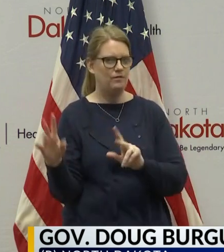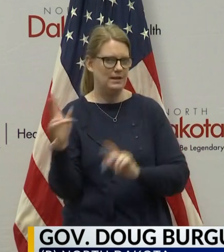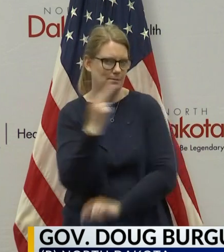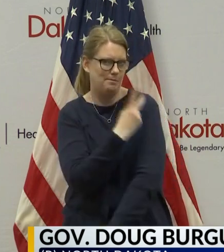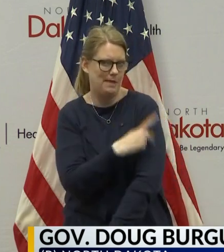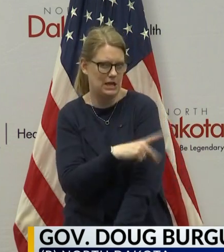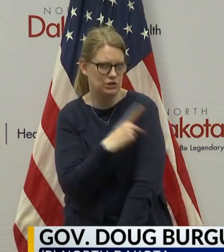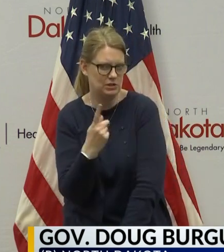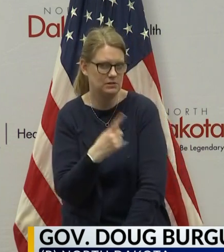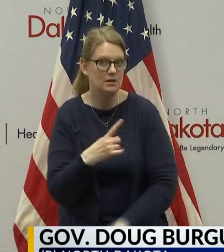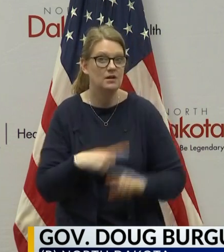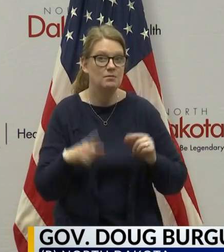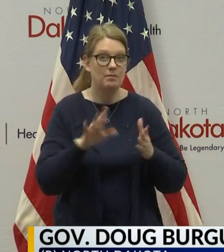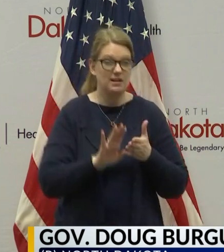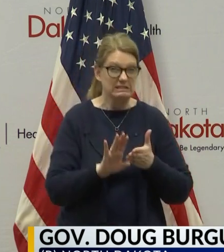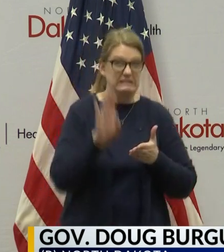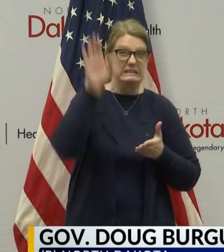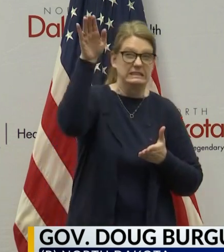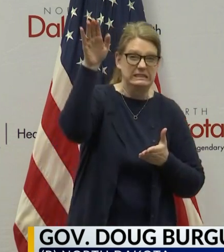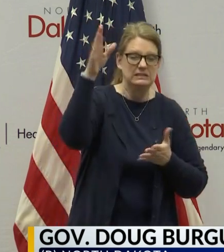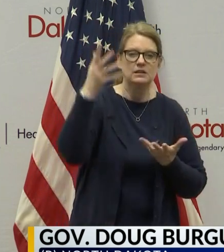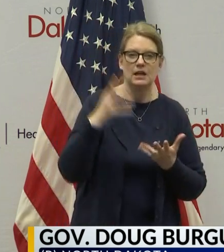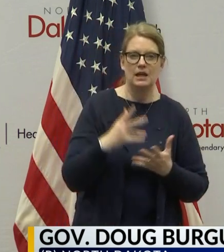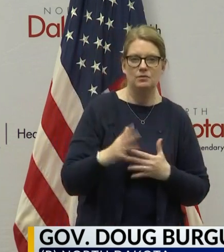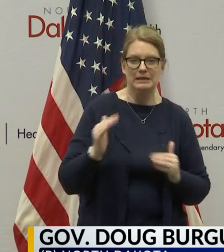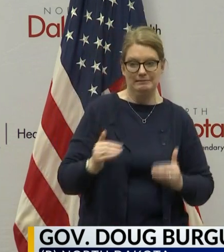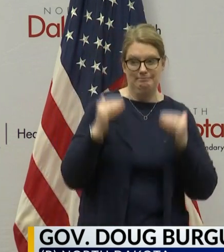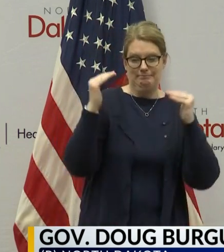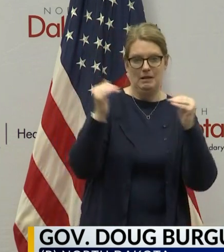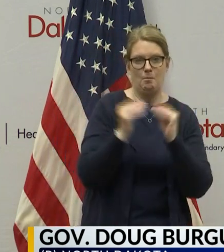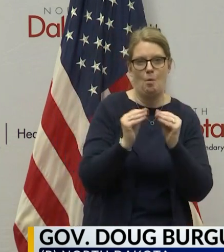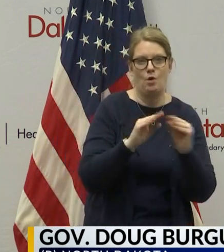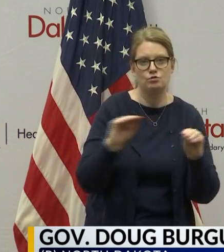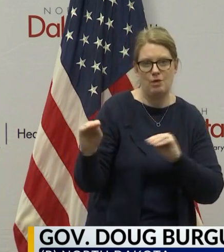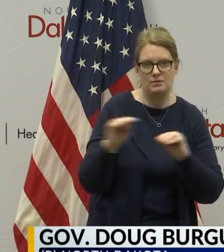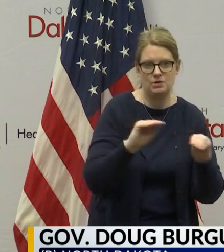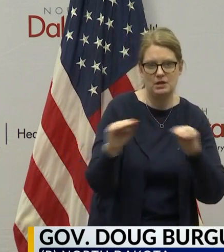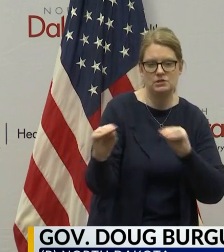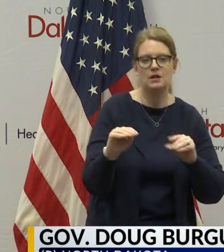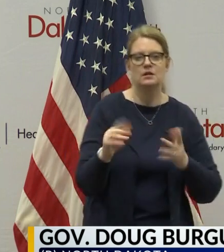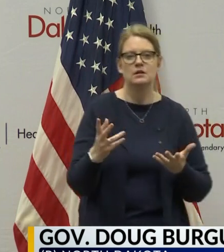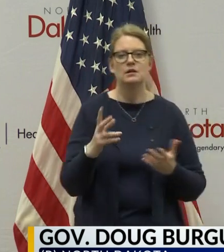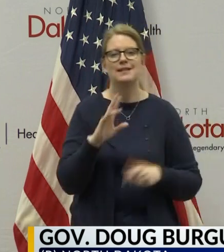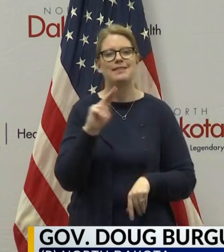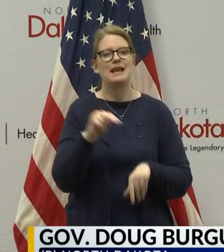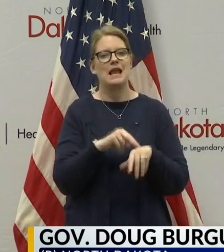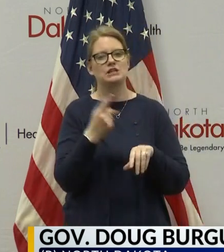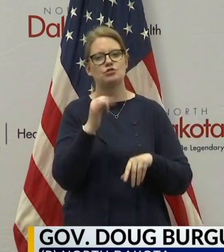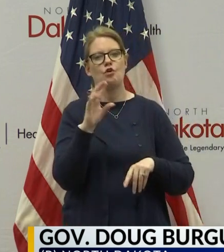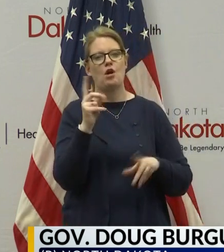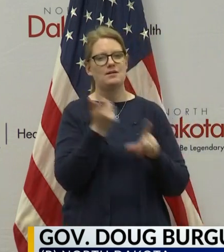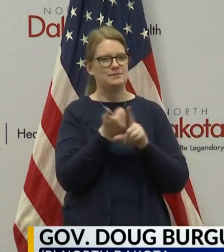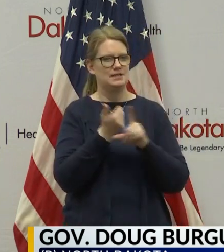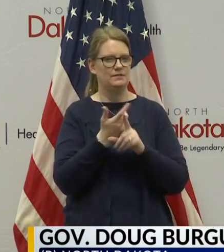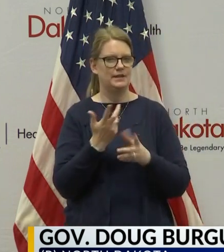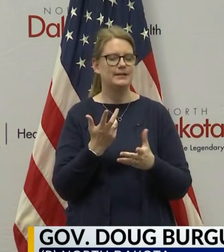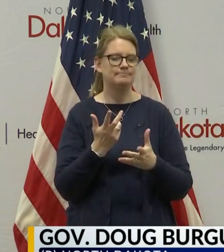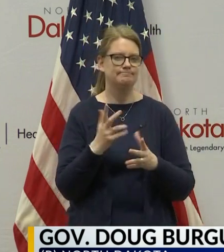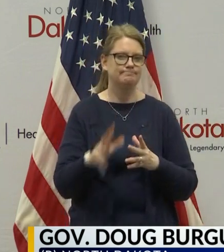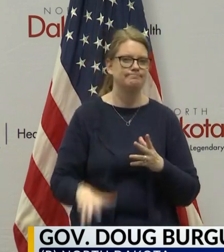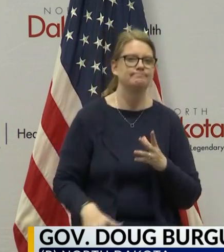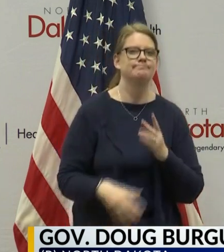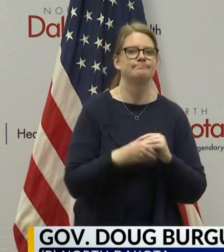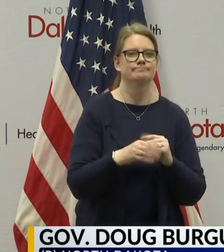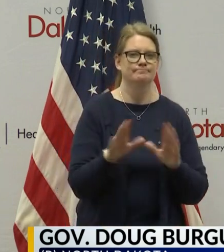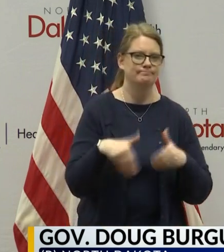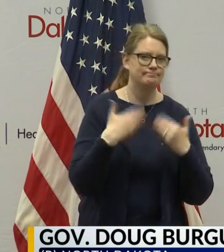capacity during a surge for more transportation, again, that's where the National Guard can, uh, potentially step in, uh, as part of